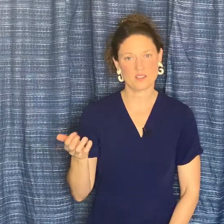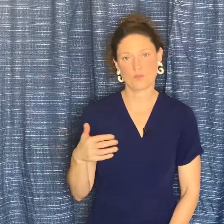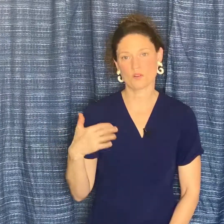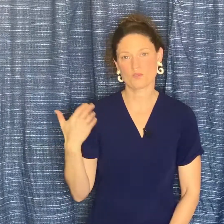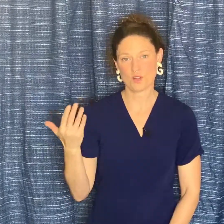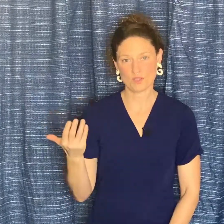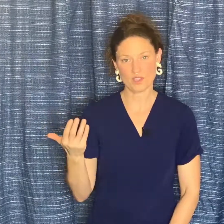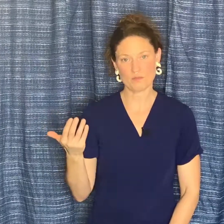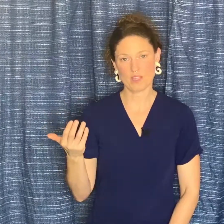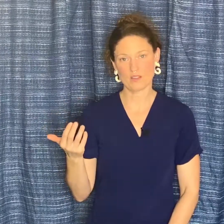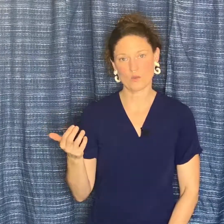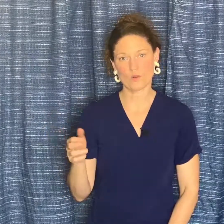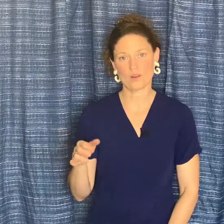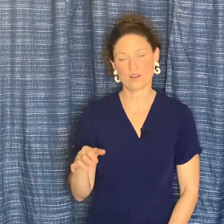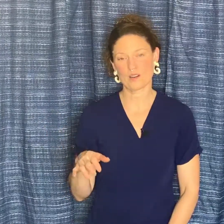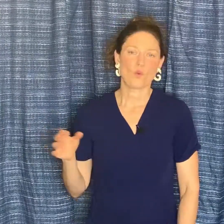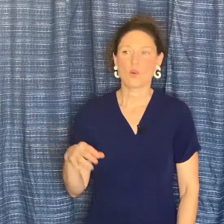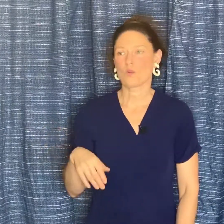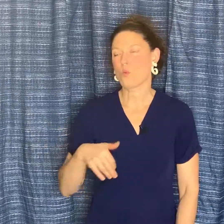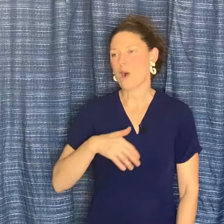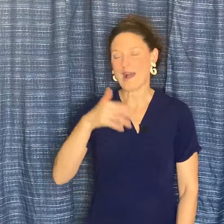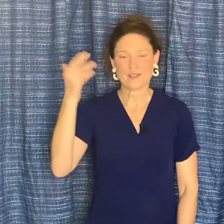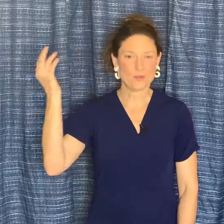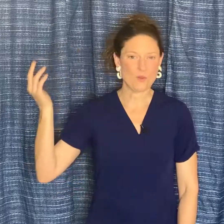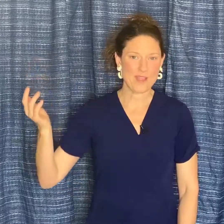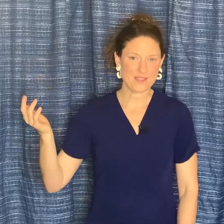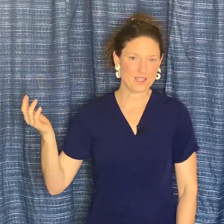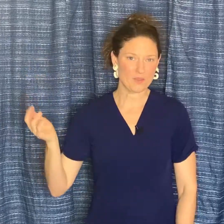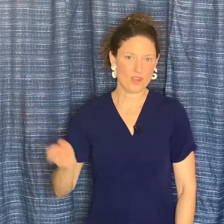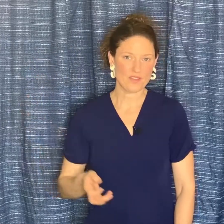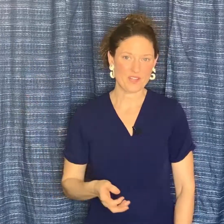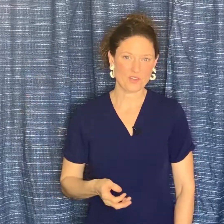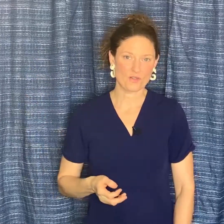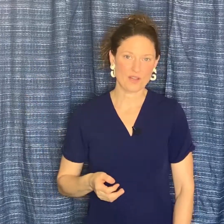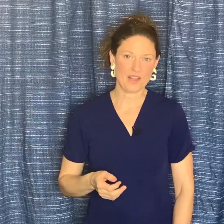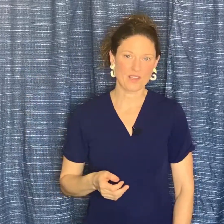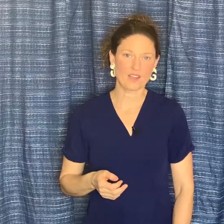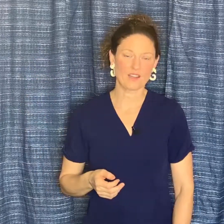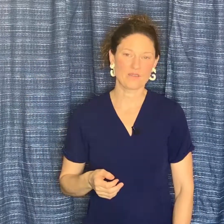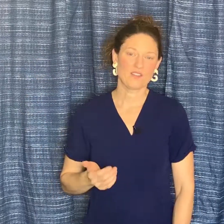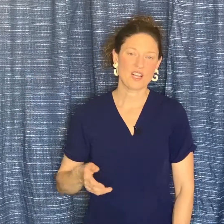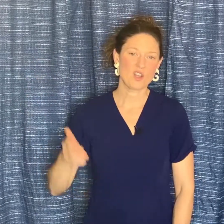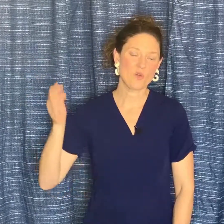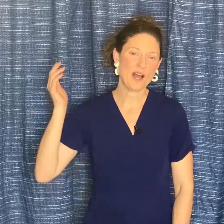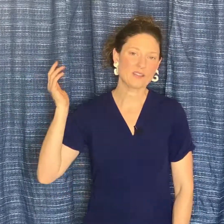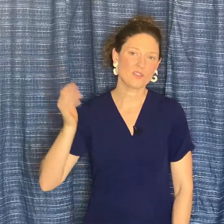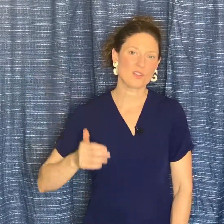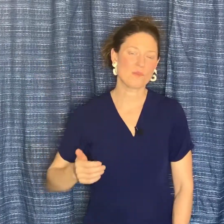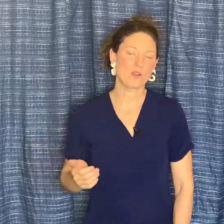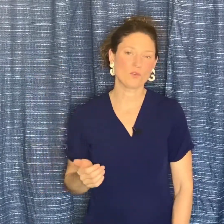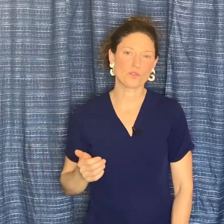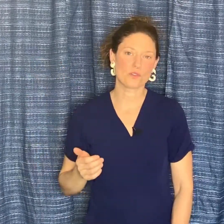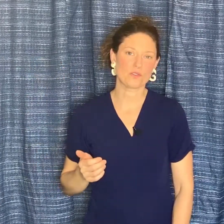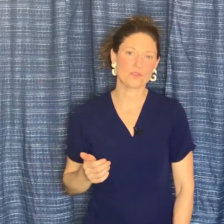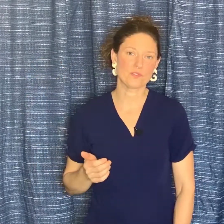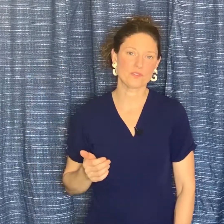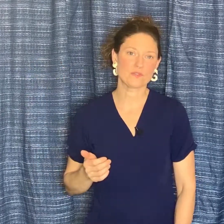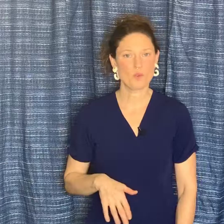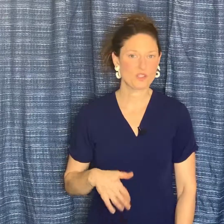that were troubling me or wax romantic about the nature of reality. When I go back and look at my old journals, which